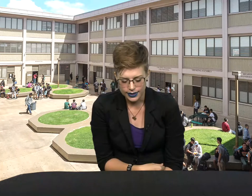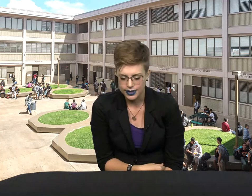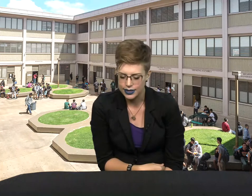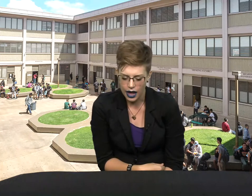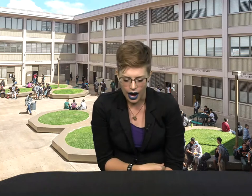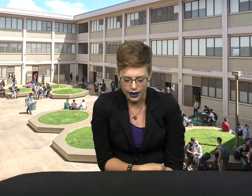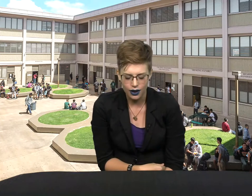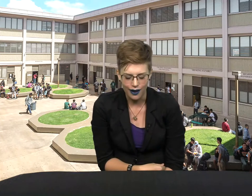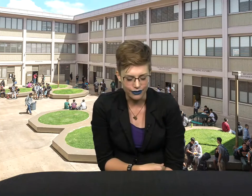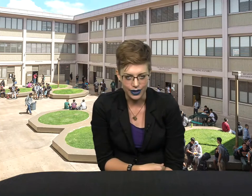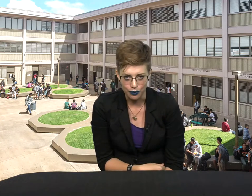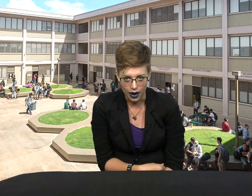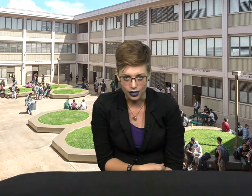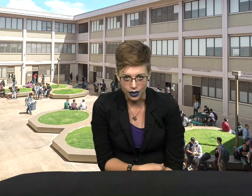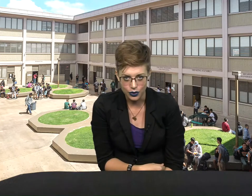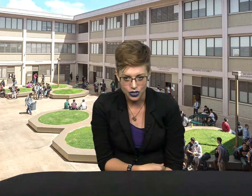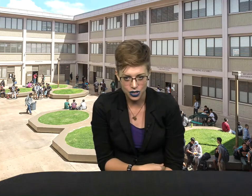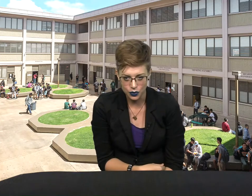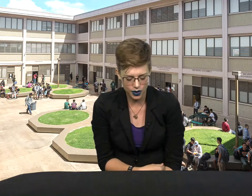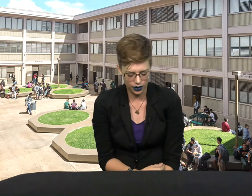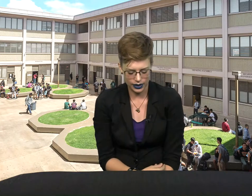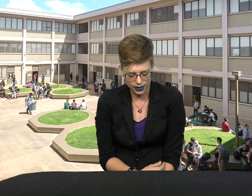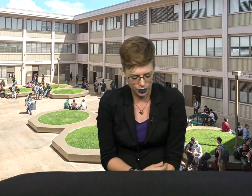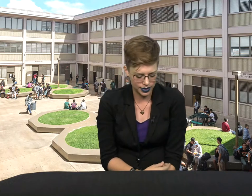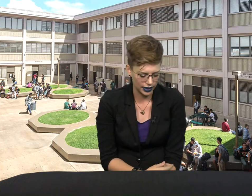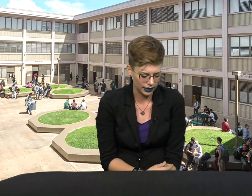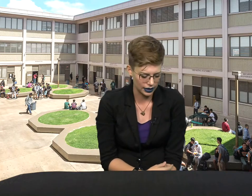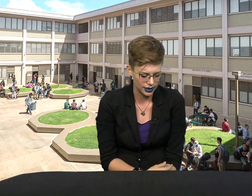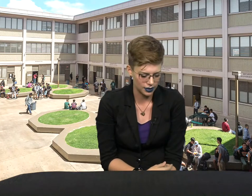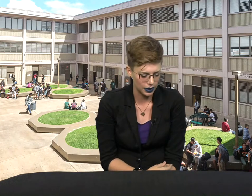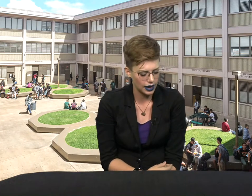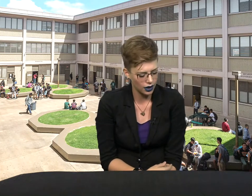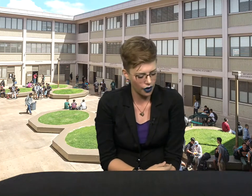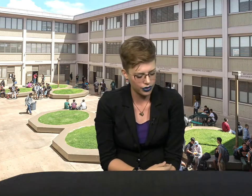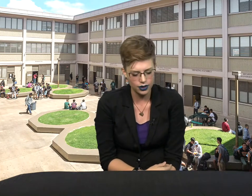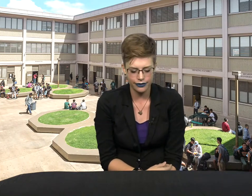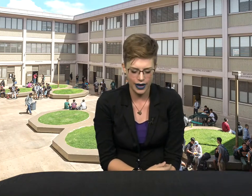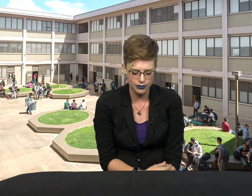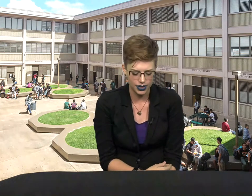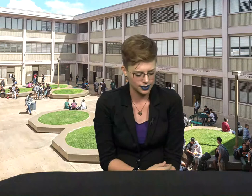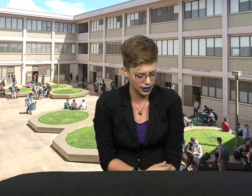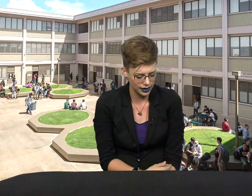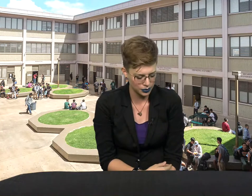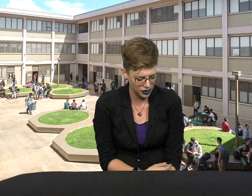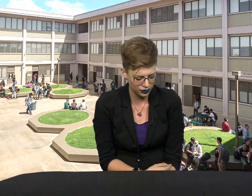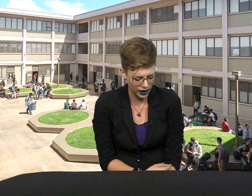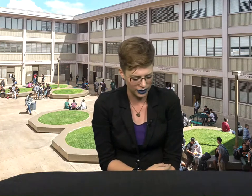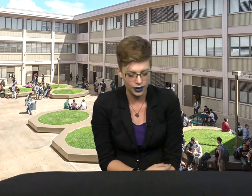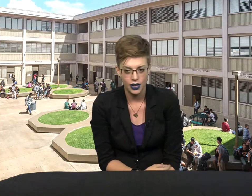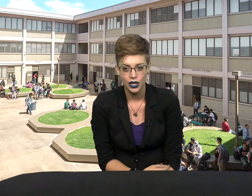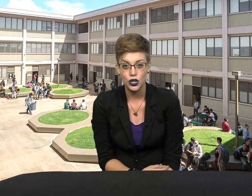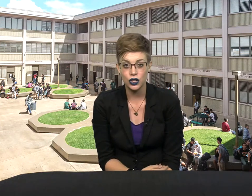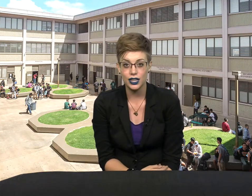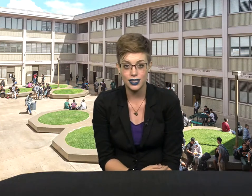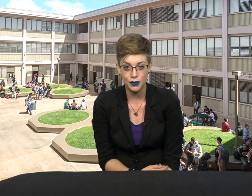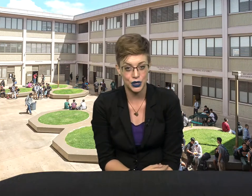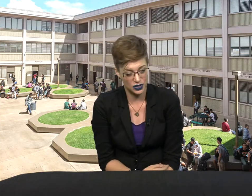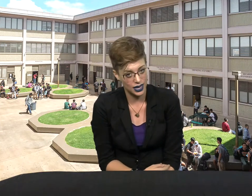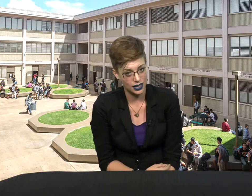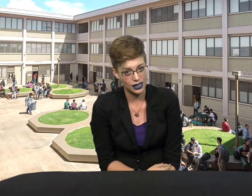is not confident body language. You wouldn't look at someone sitting like this and be like, Oh, they look fabulous. I'd like to be their friend. You'd look at someone who's standing like